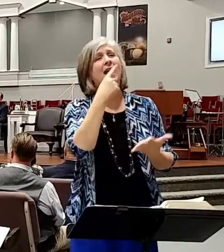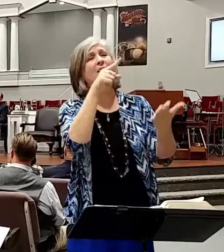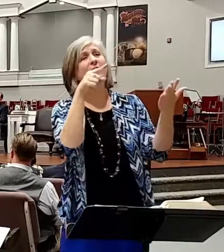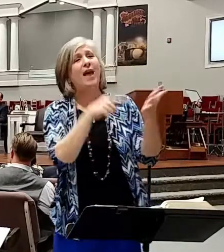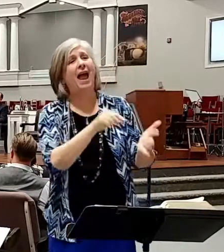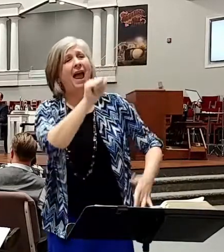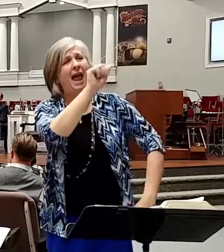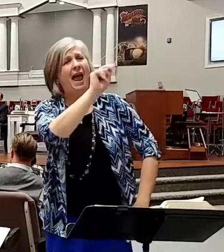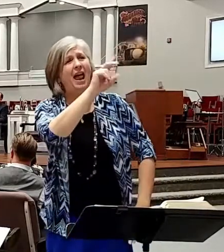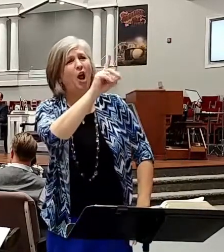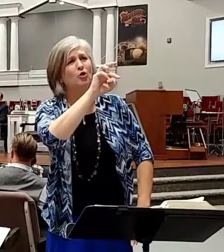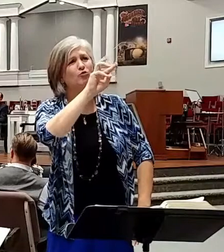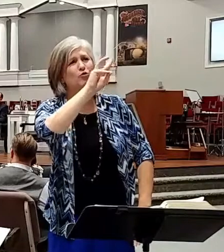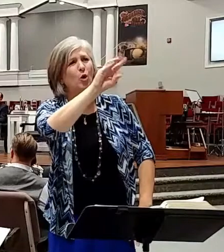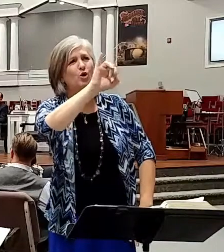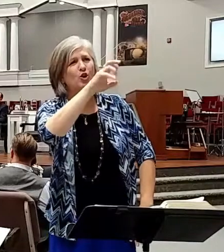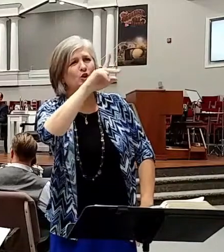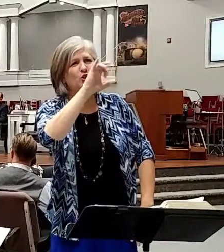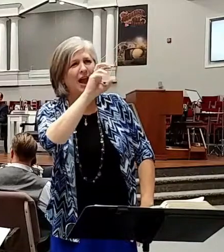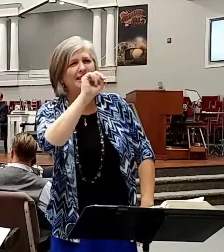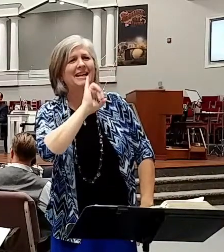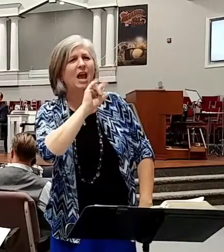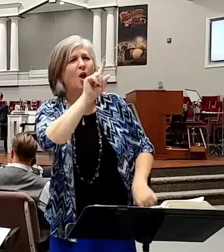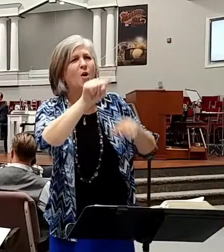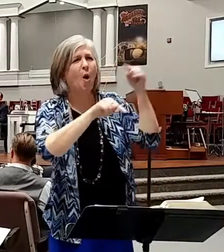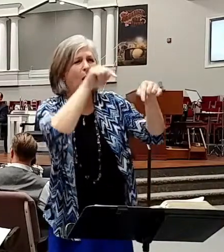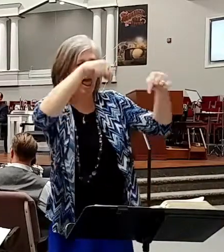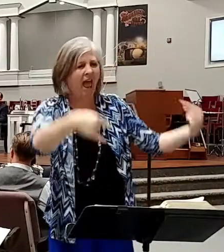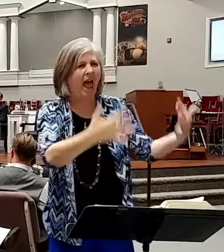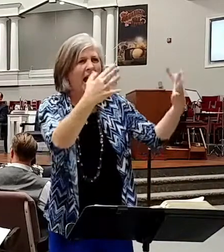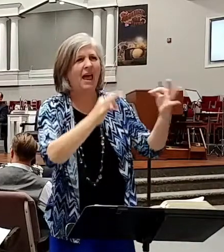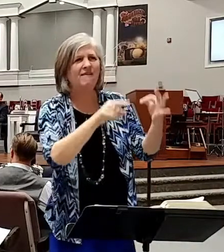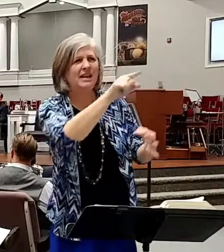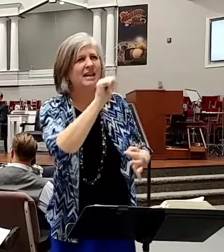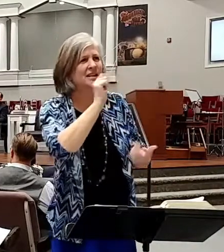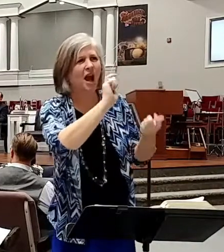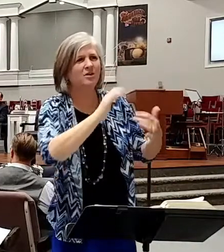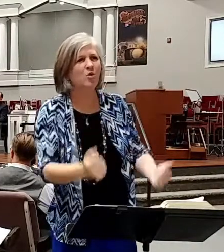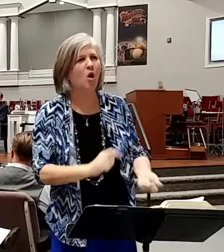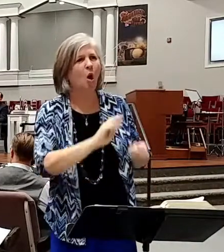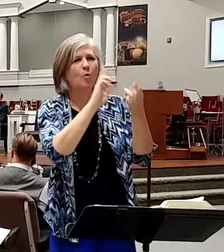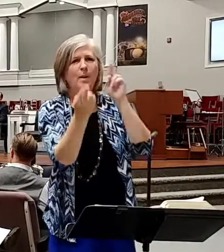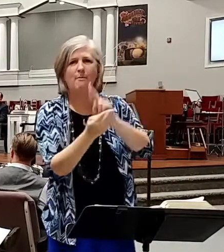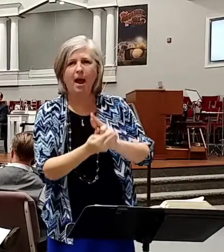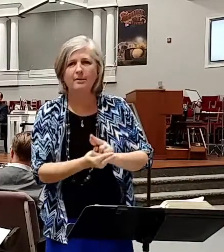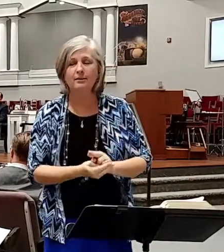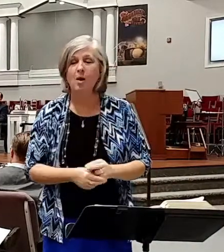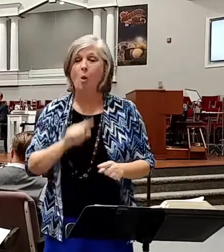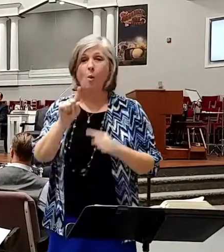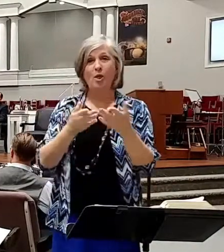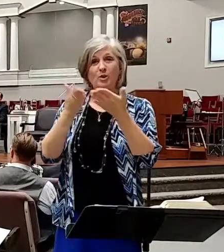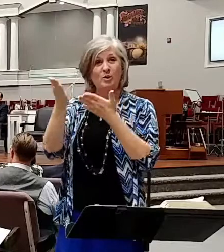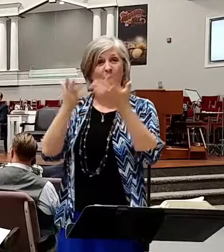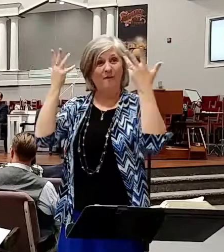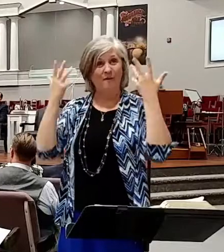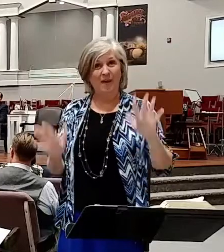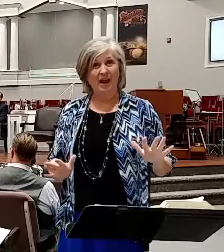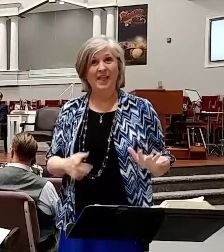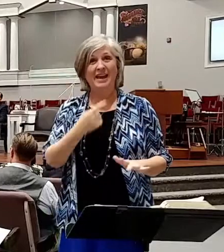Jackson is going to hell if he don't repent. When the service was over with, they say, Andrew Jackson came up to Mr.